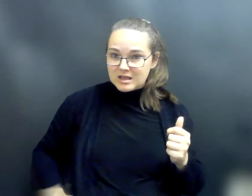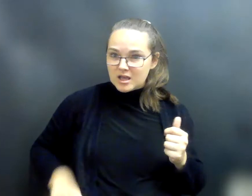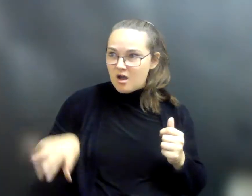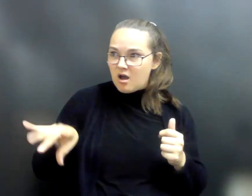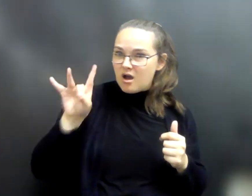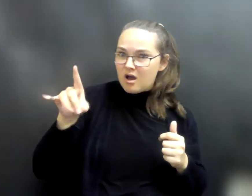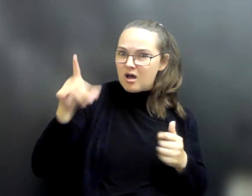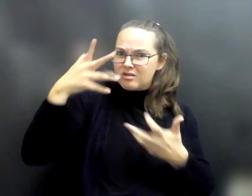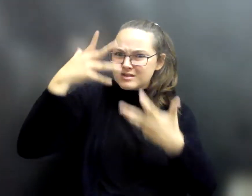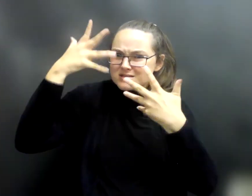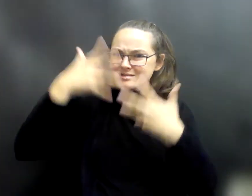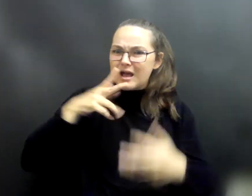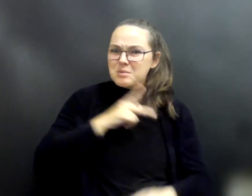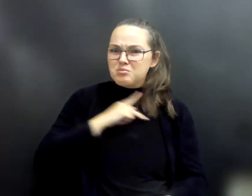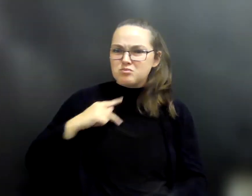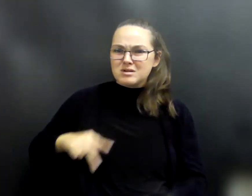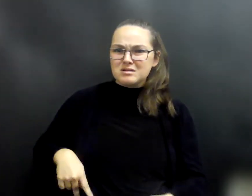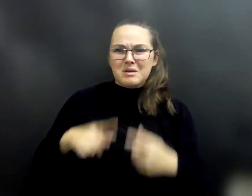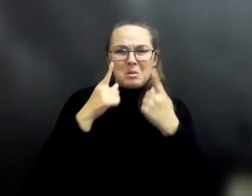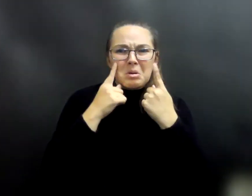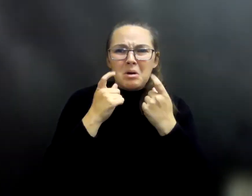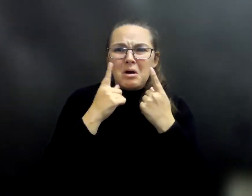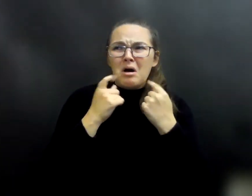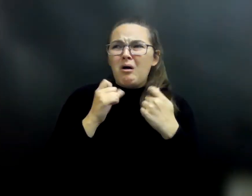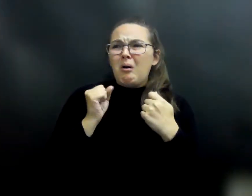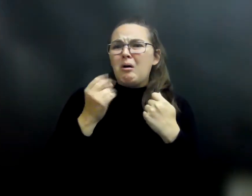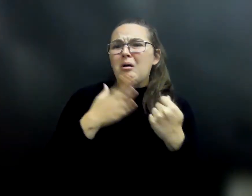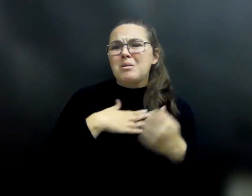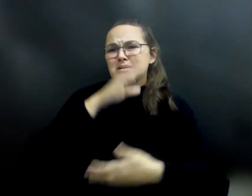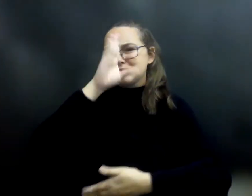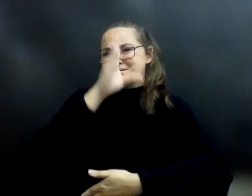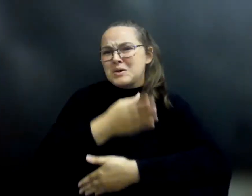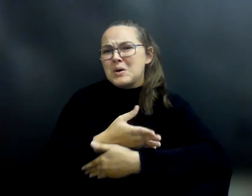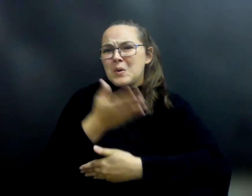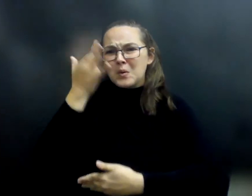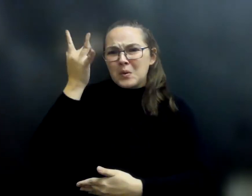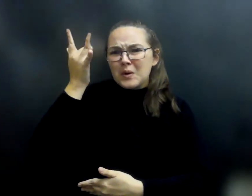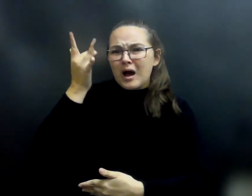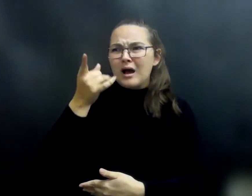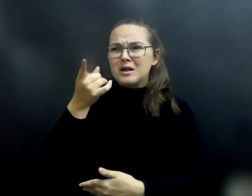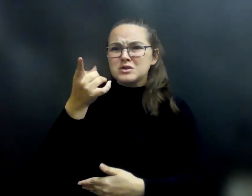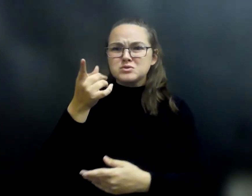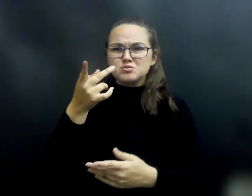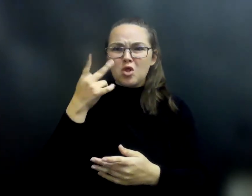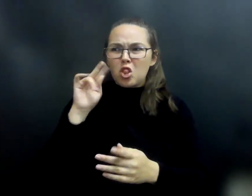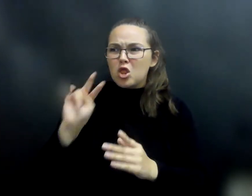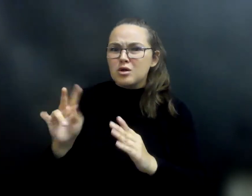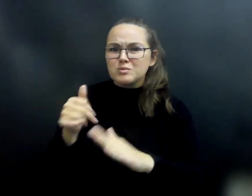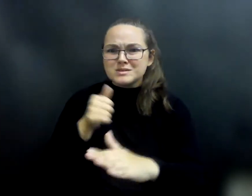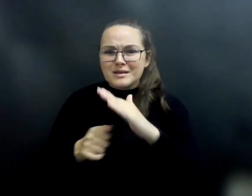the sad princess, he cried, Oh my son, why did you look at what was hidden? The princess you have